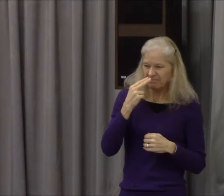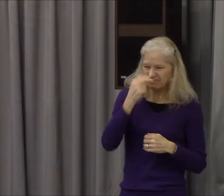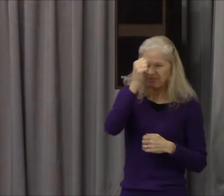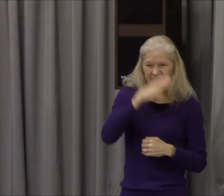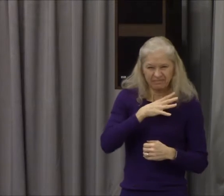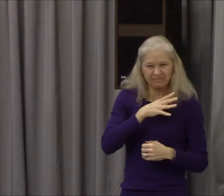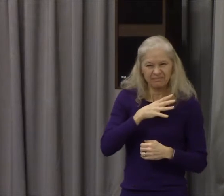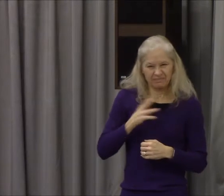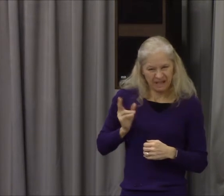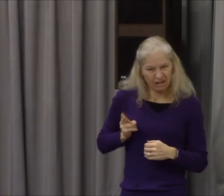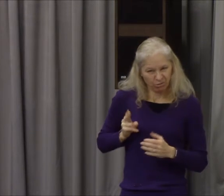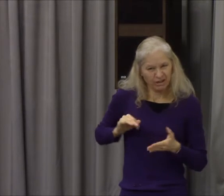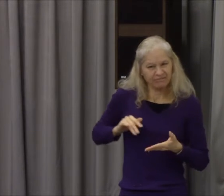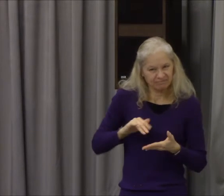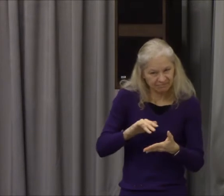through the reign and half a dozen Roman emperors